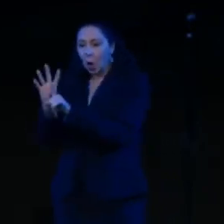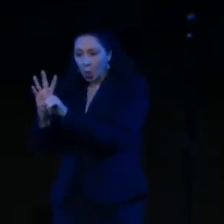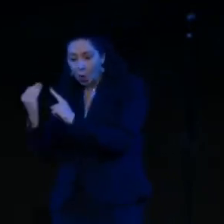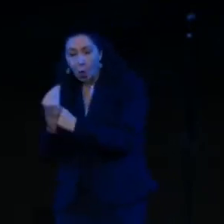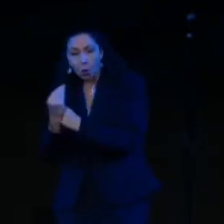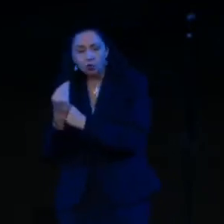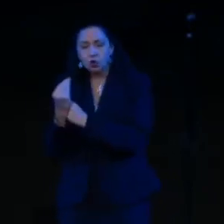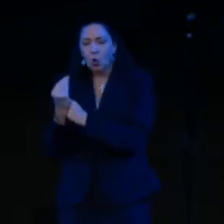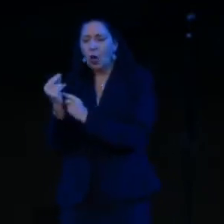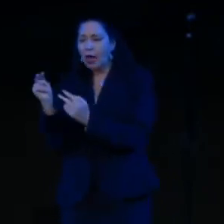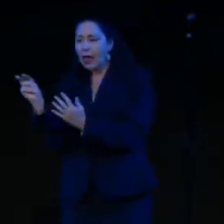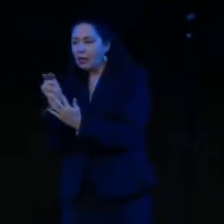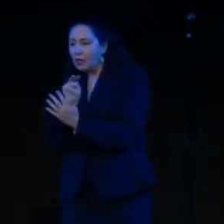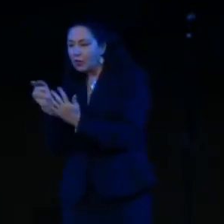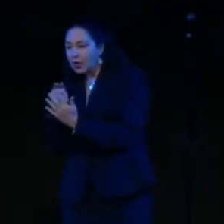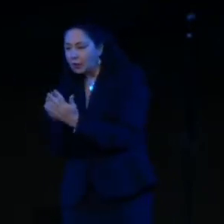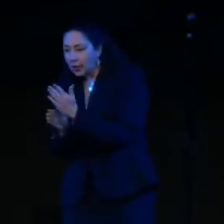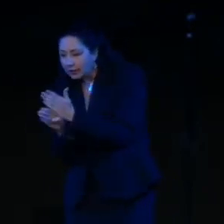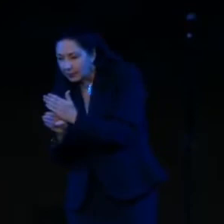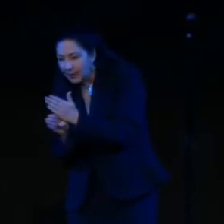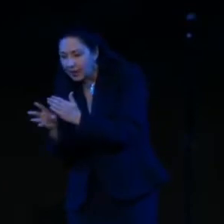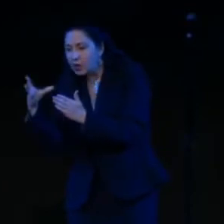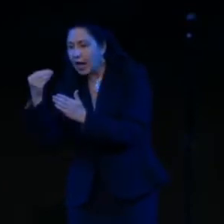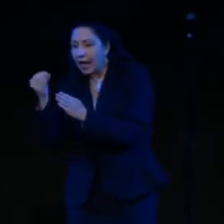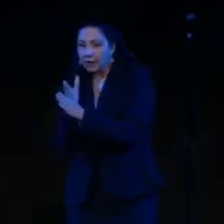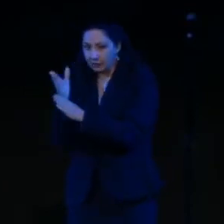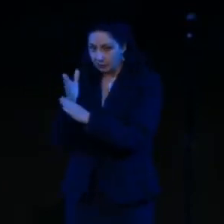read its minor chords in the light of its major chords.